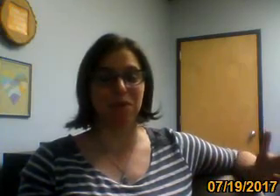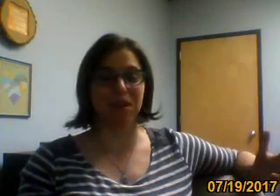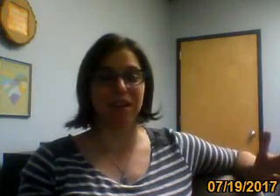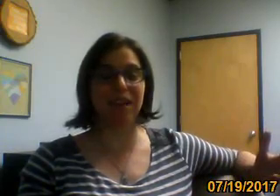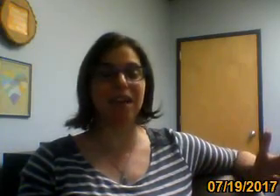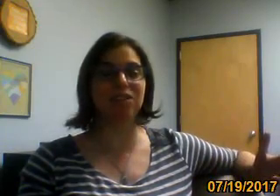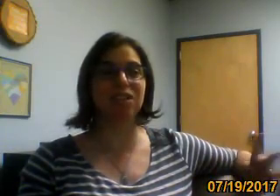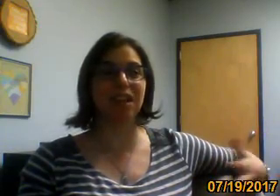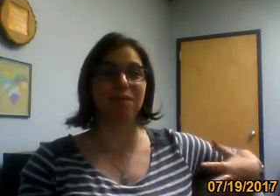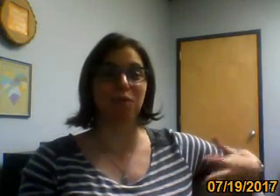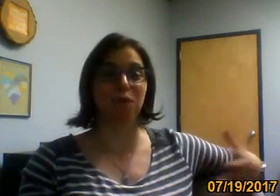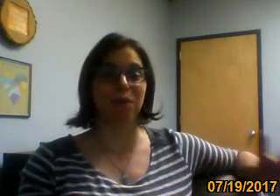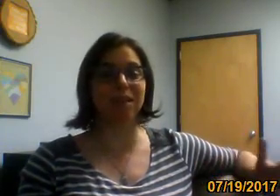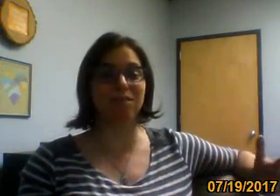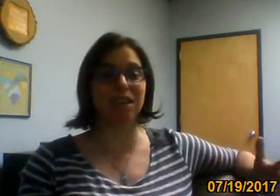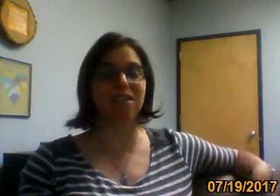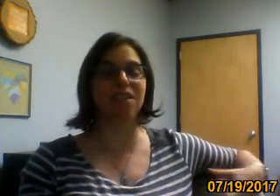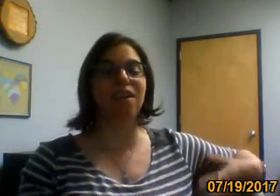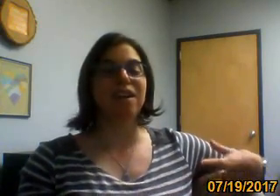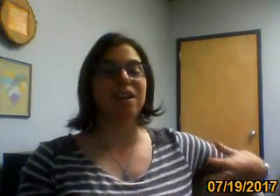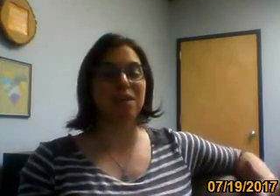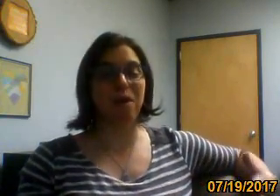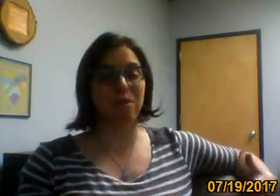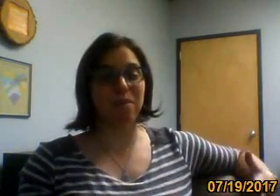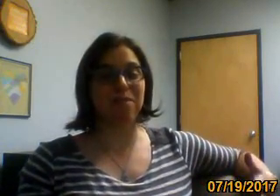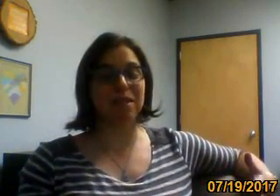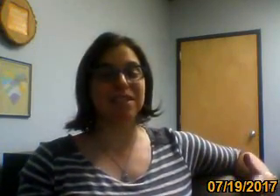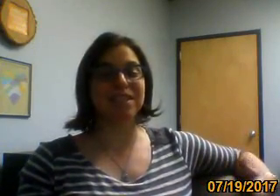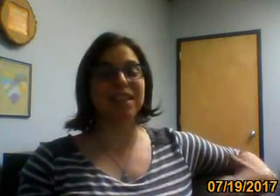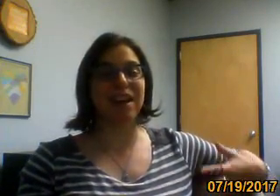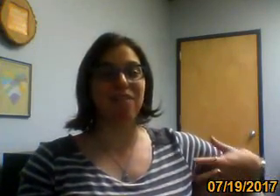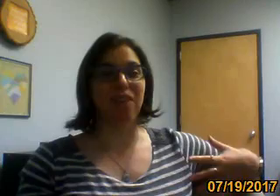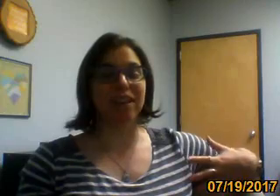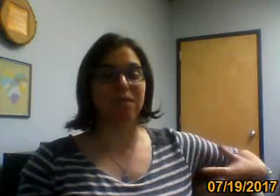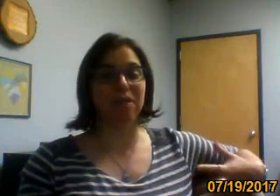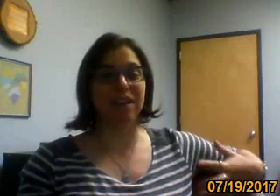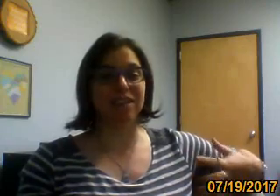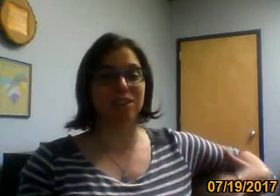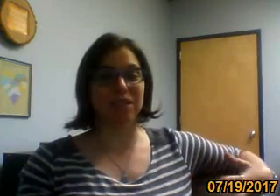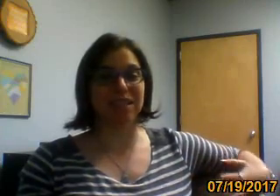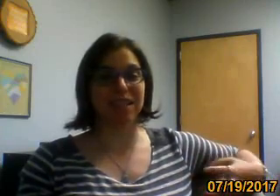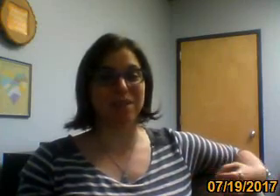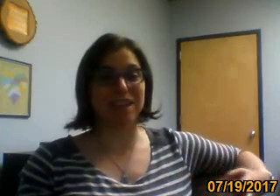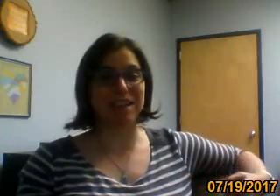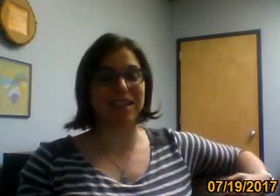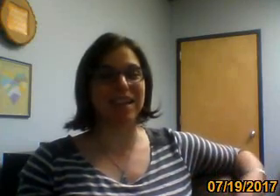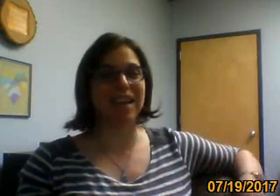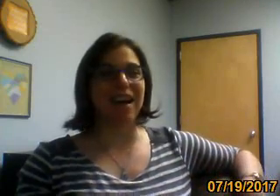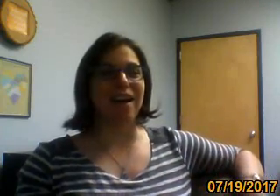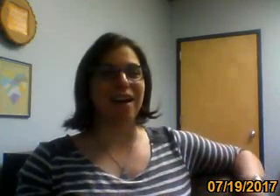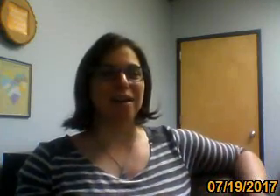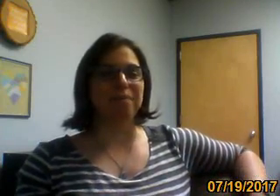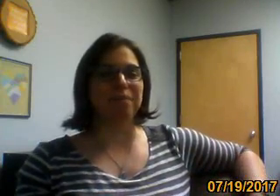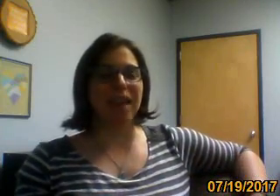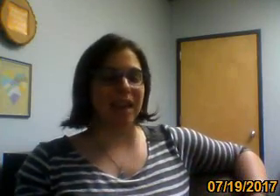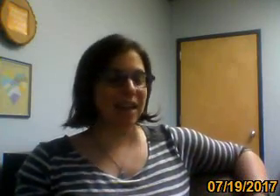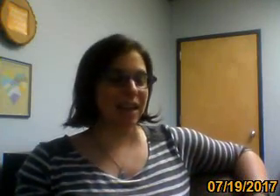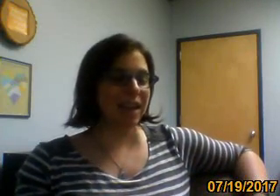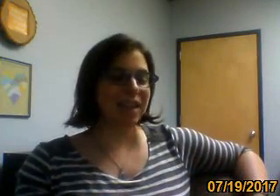we were engaged and before we lived together, he bought one of my pieces and I'm like, let me switch it. Let me change it. Um, and